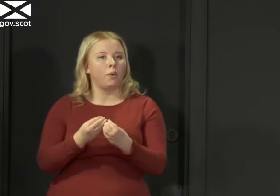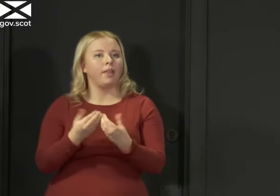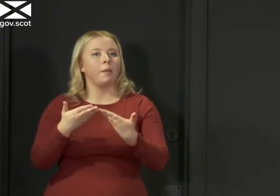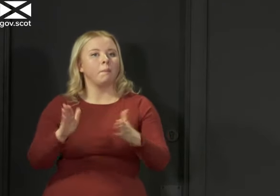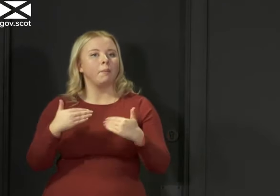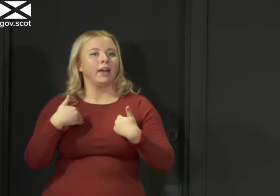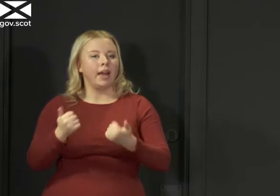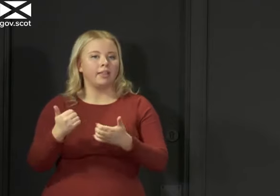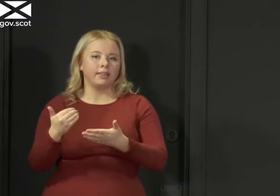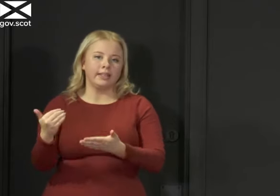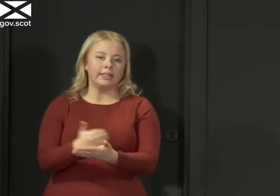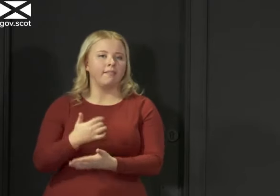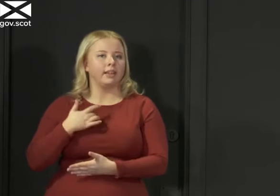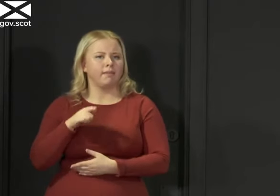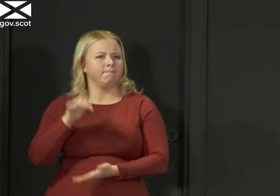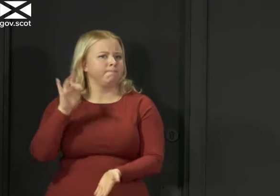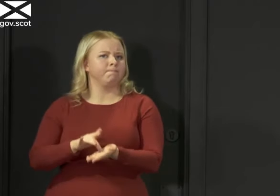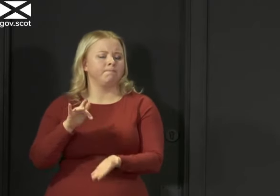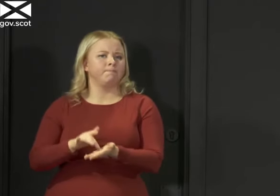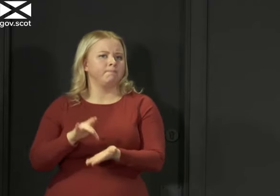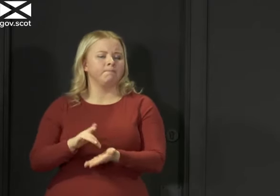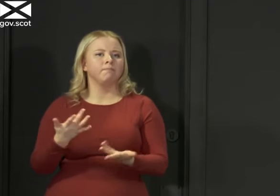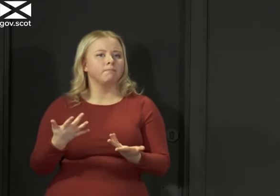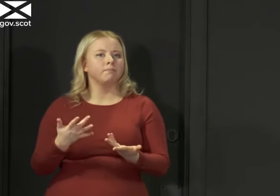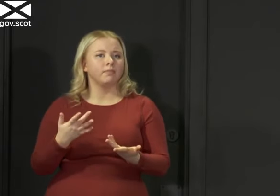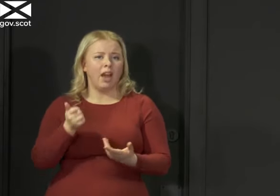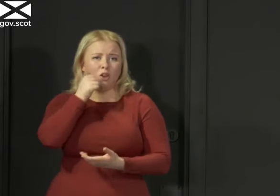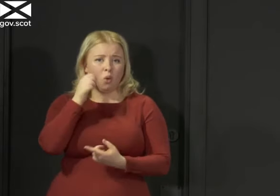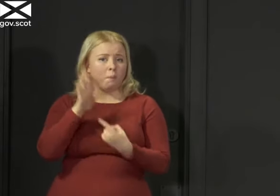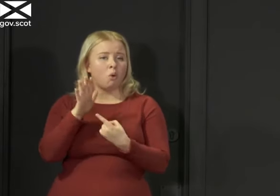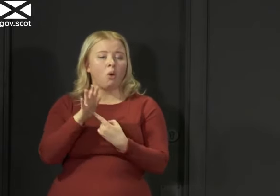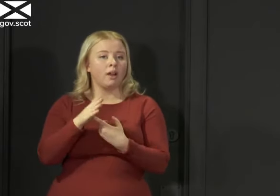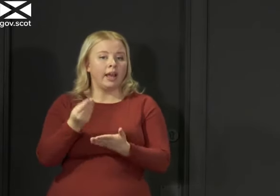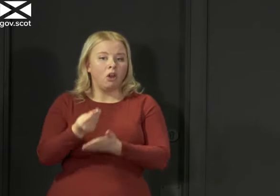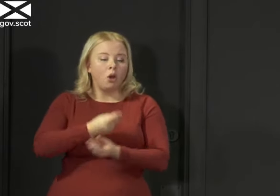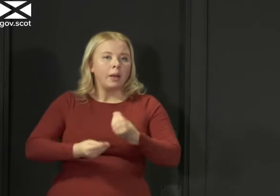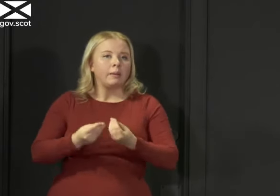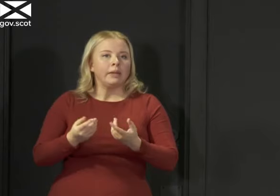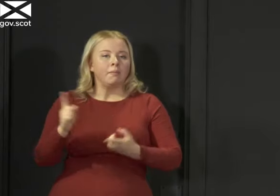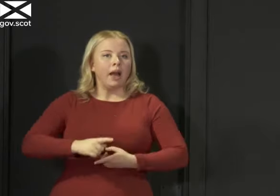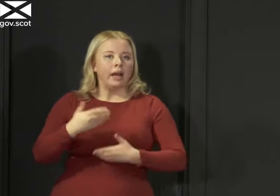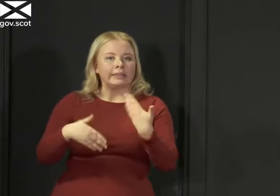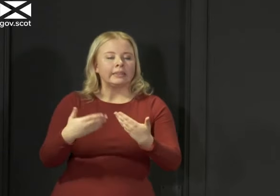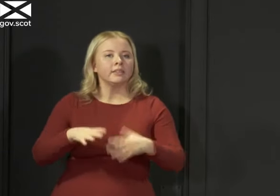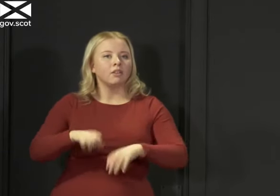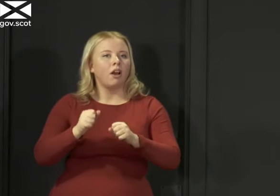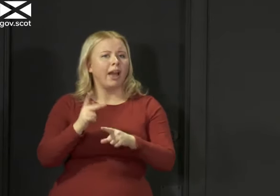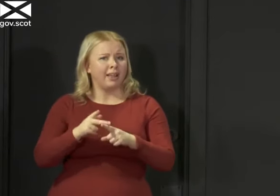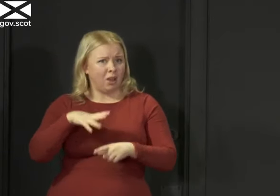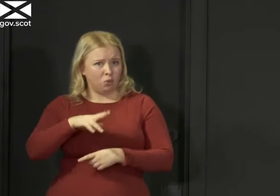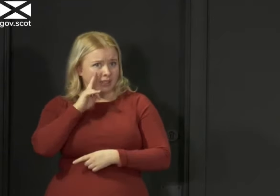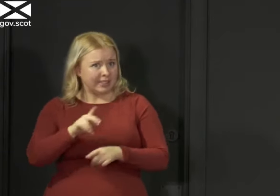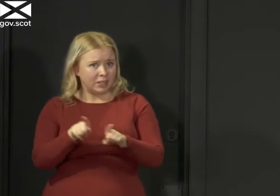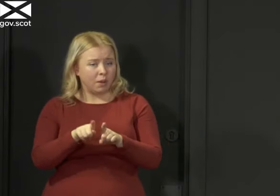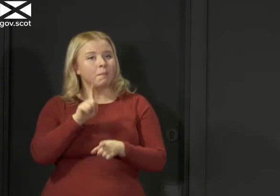saving lives absolutely at the centre of what I do I know how important it is to get the economy up and running again I want to see that as much as